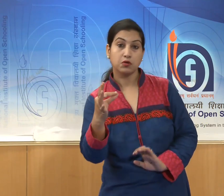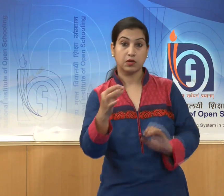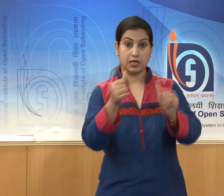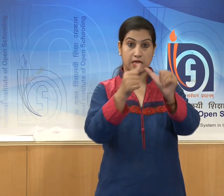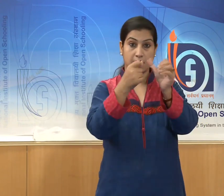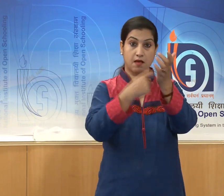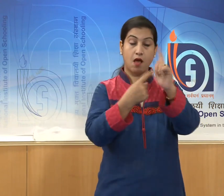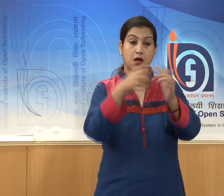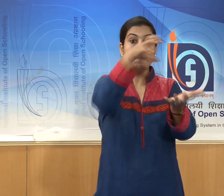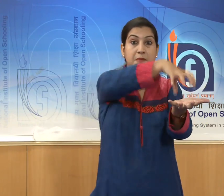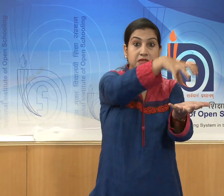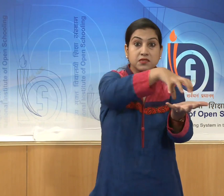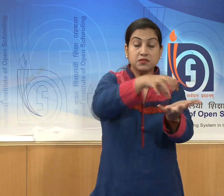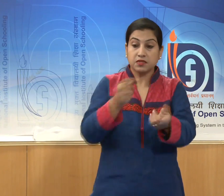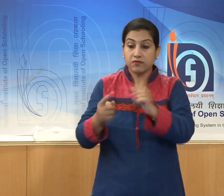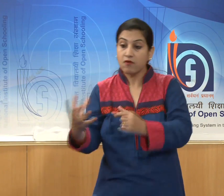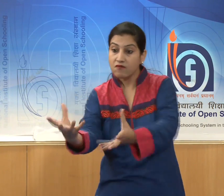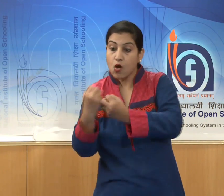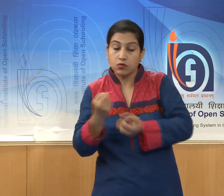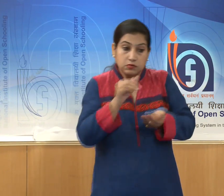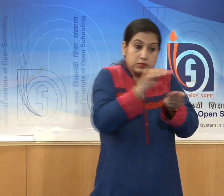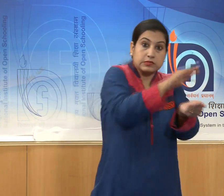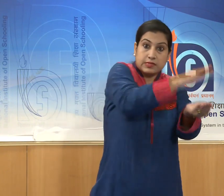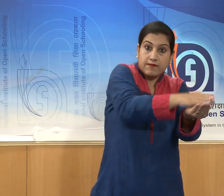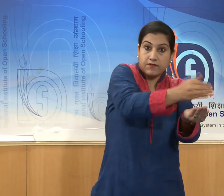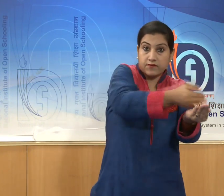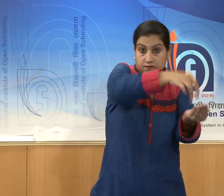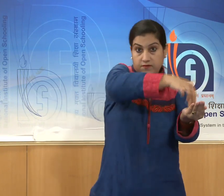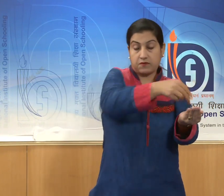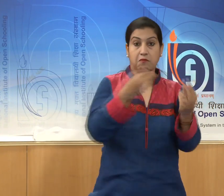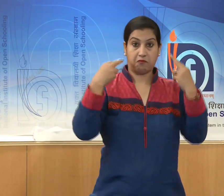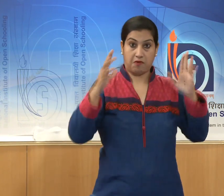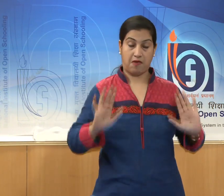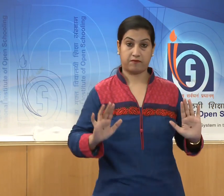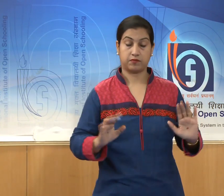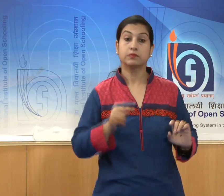during this period